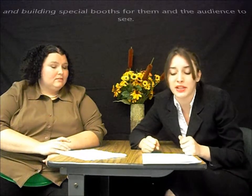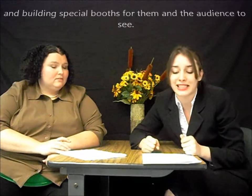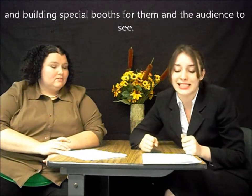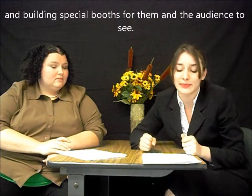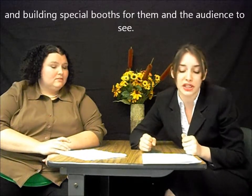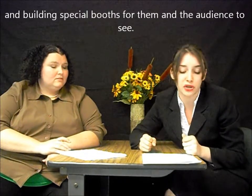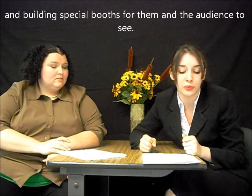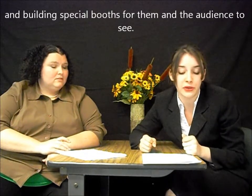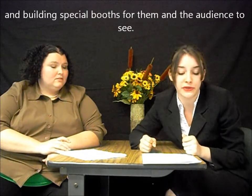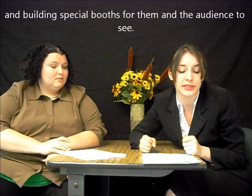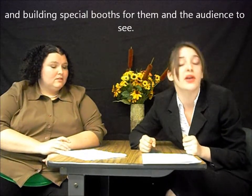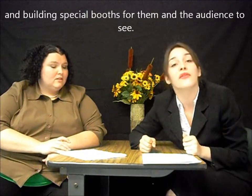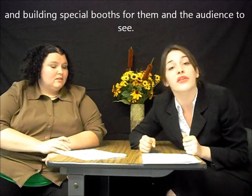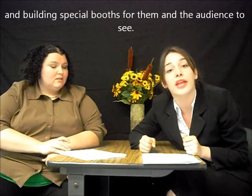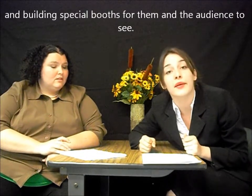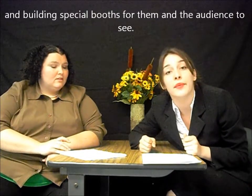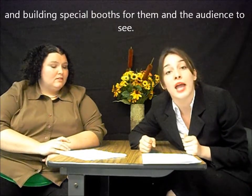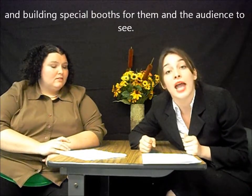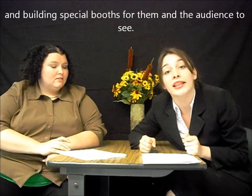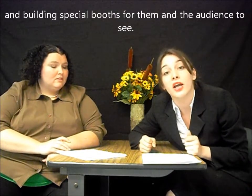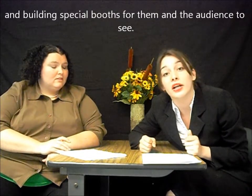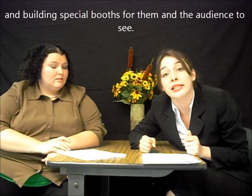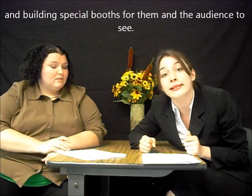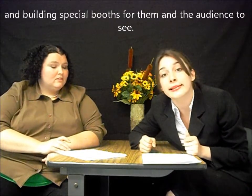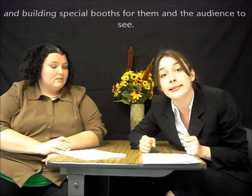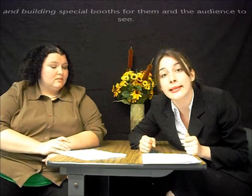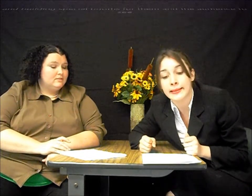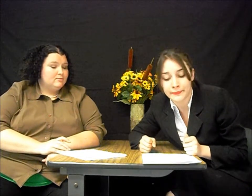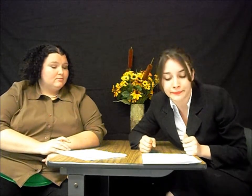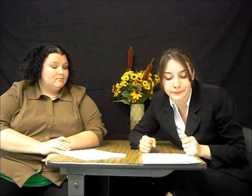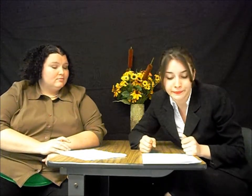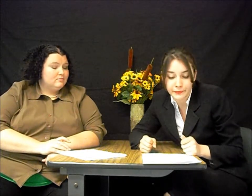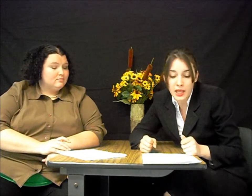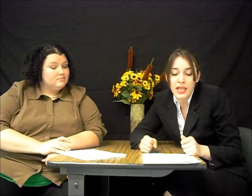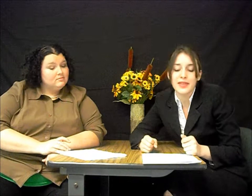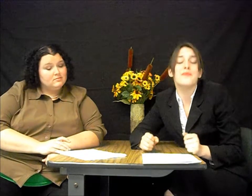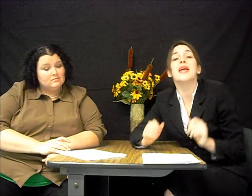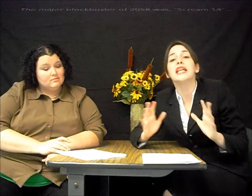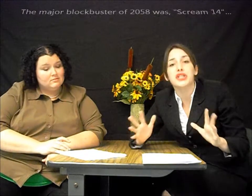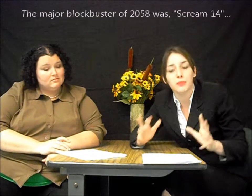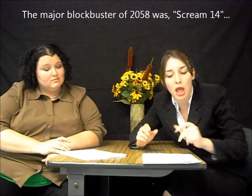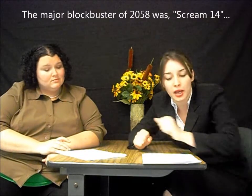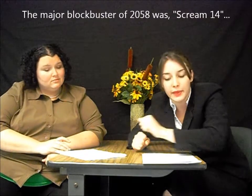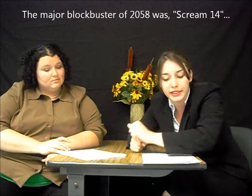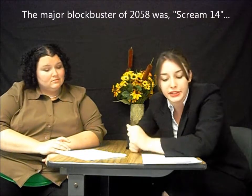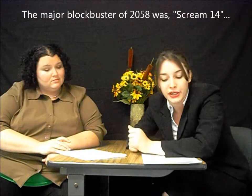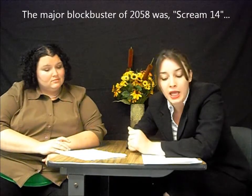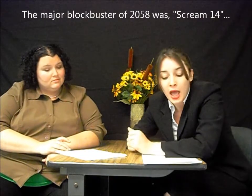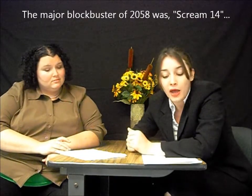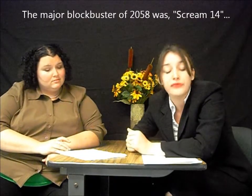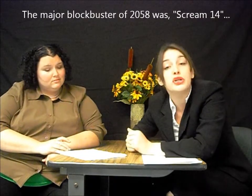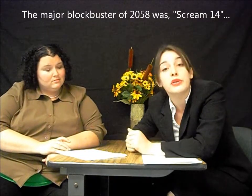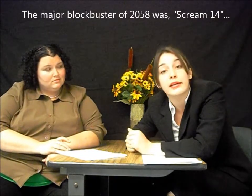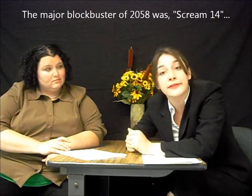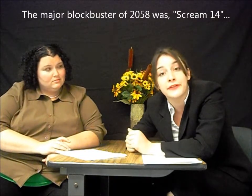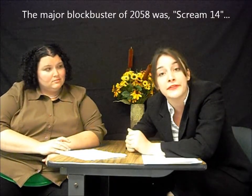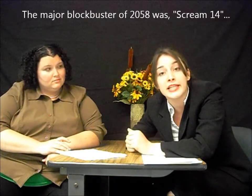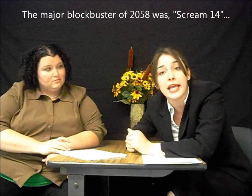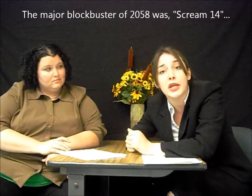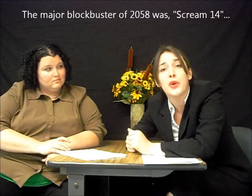special booths for them and the audience to see. The major blockbuster of 2058 was